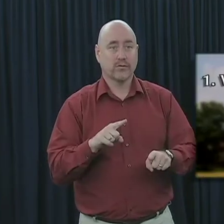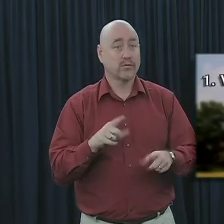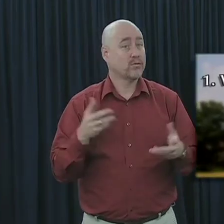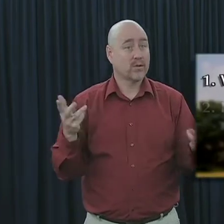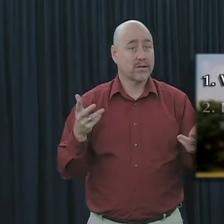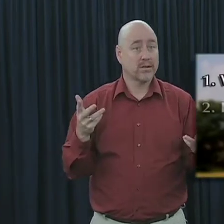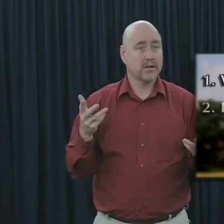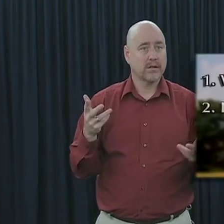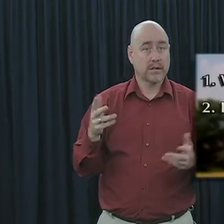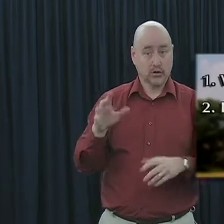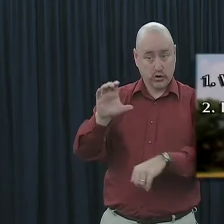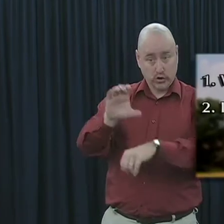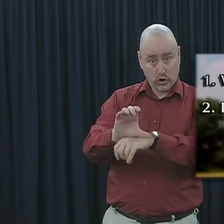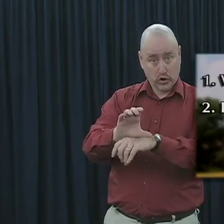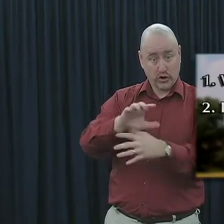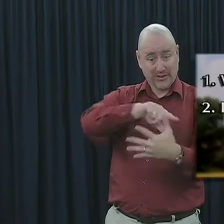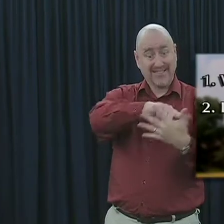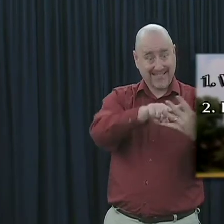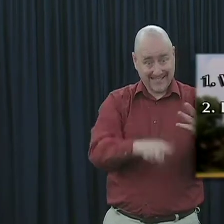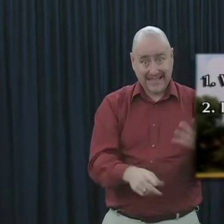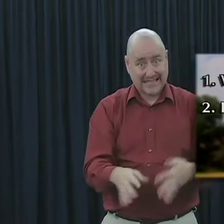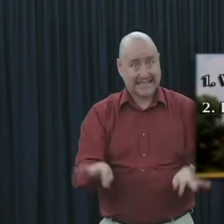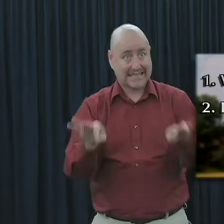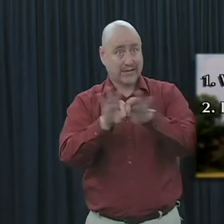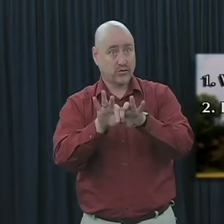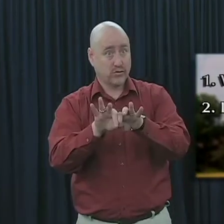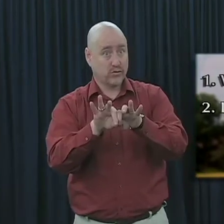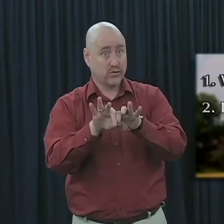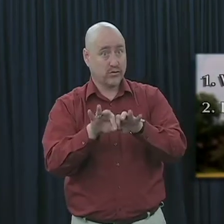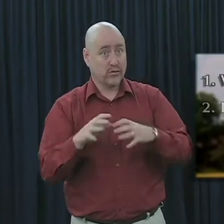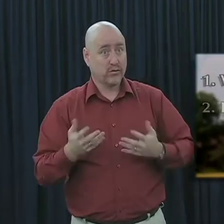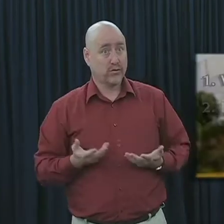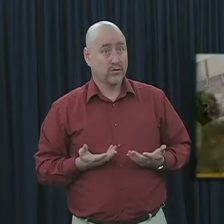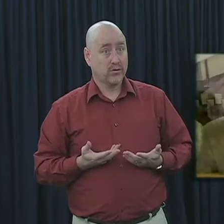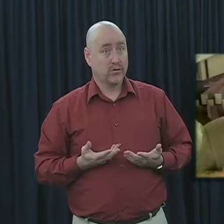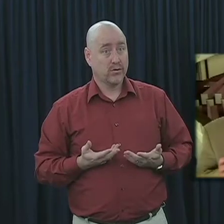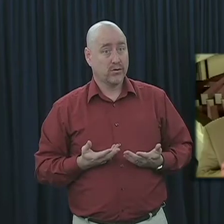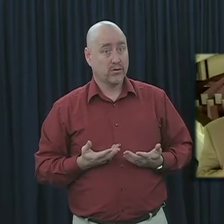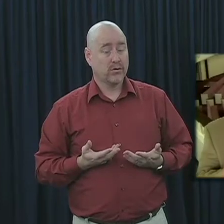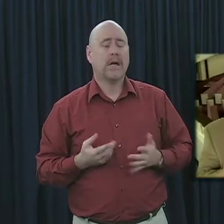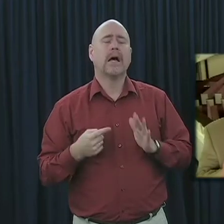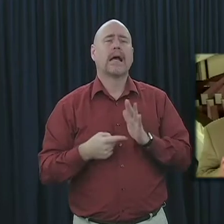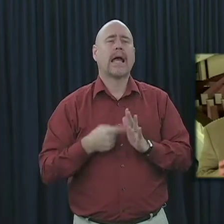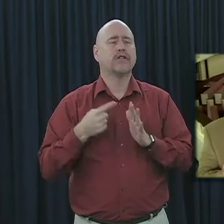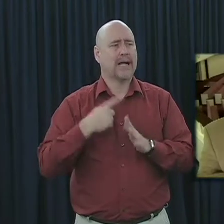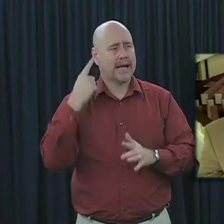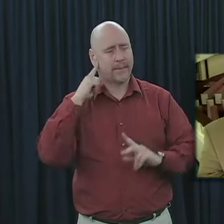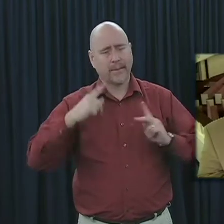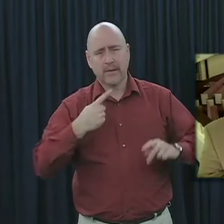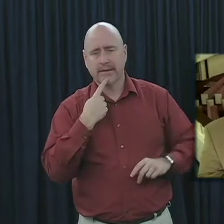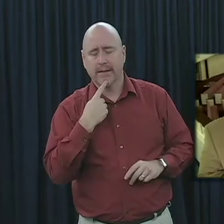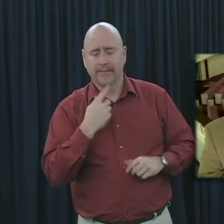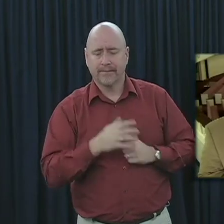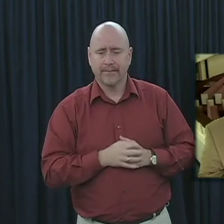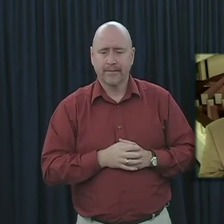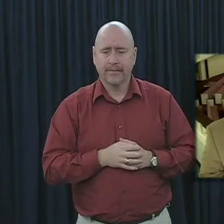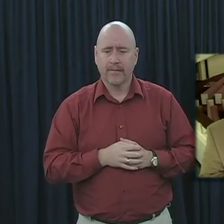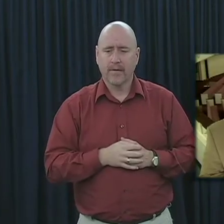that is, is this church essential and important? Occasionally, I hear some people say, give me